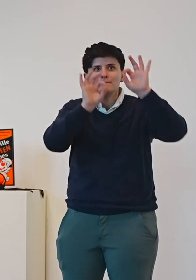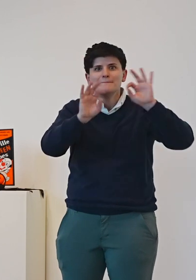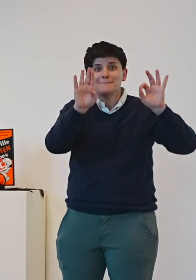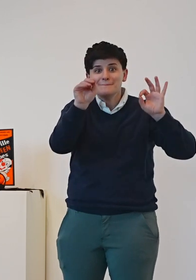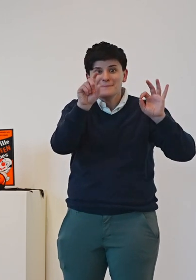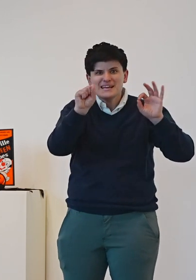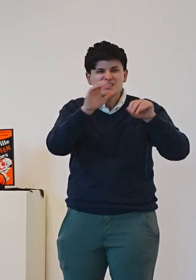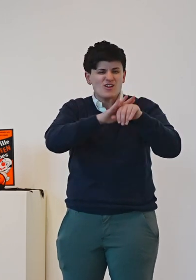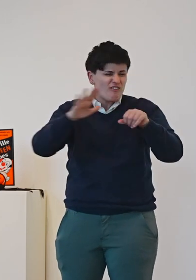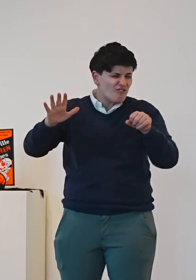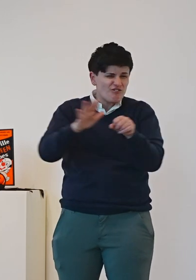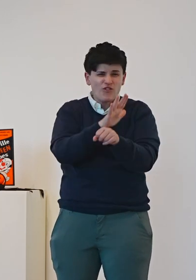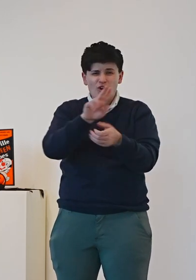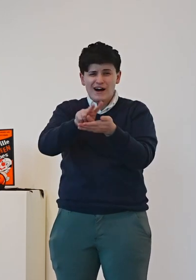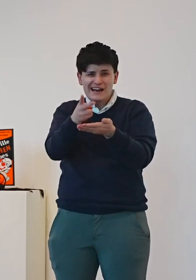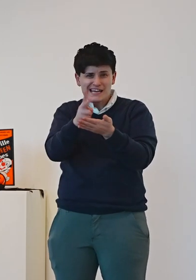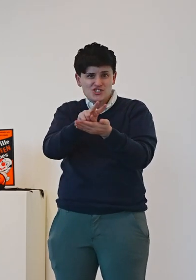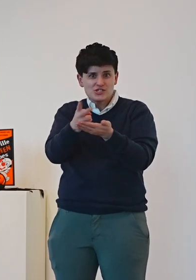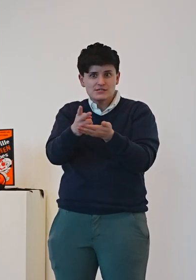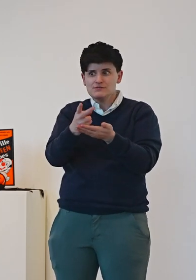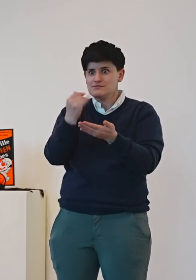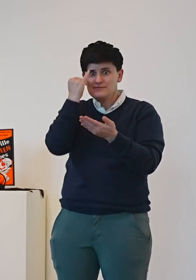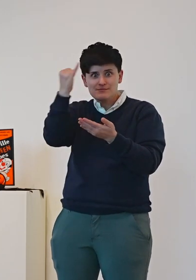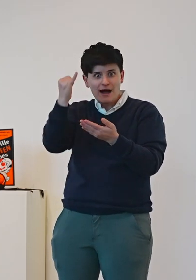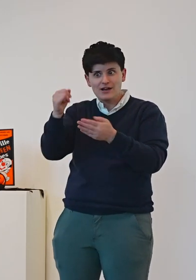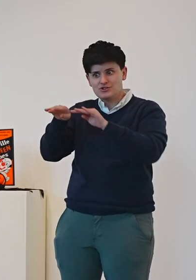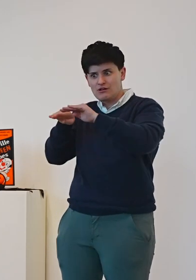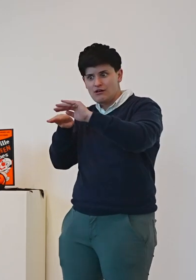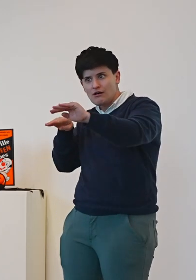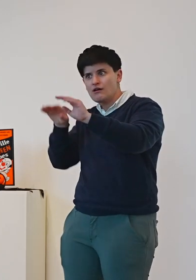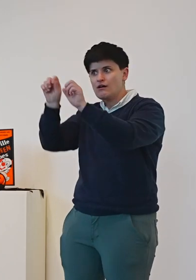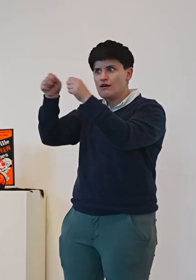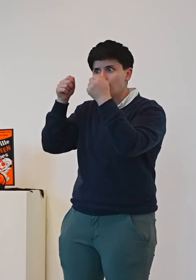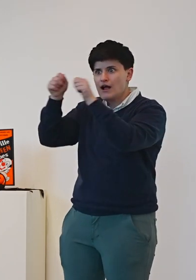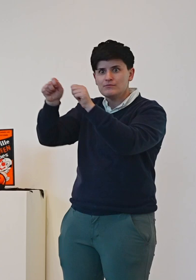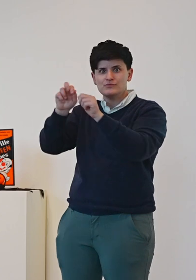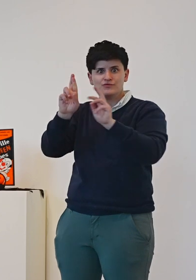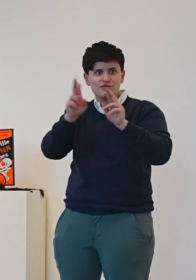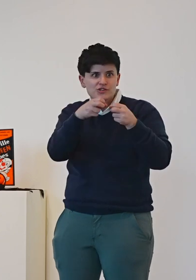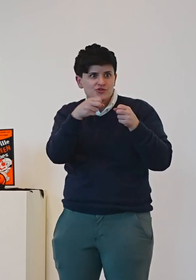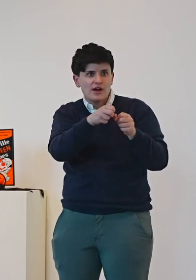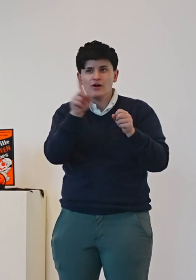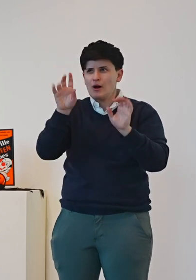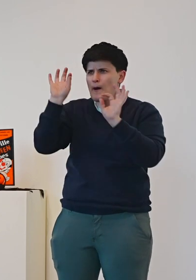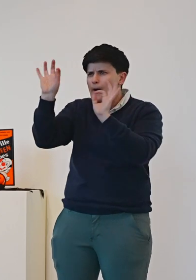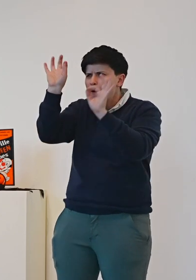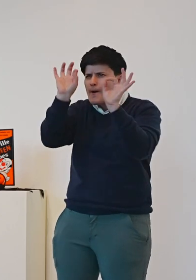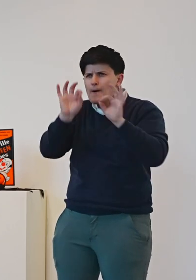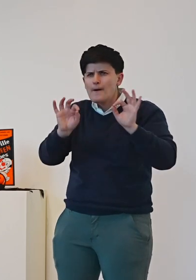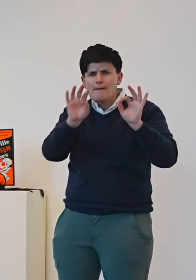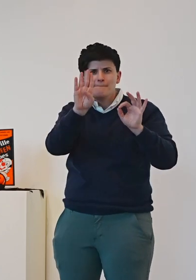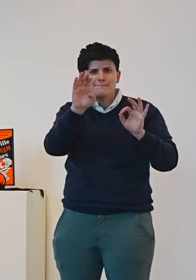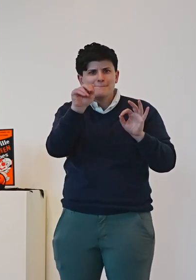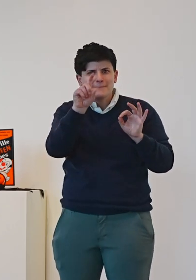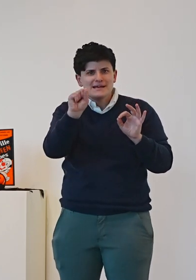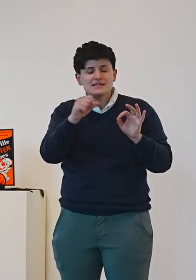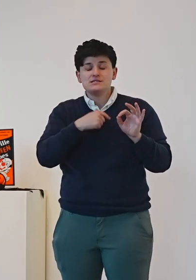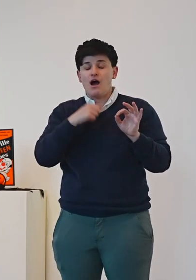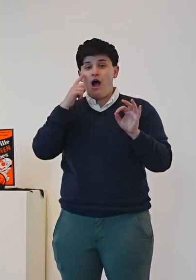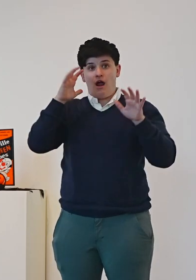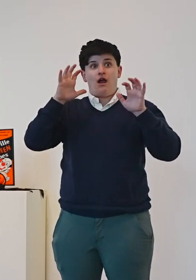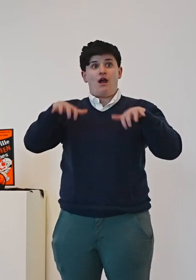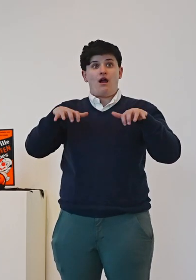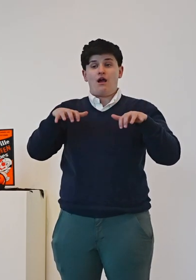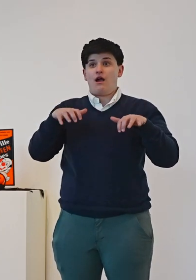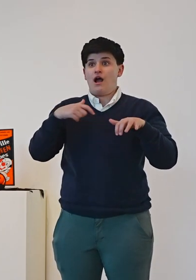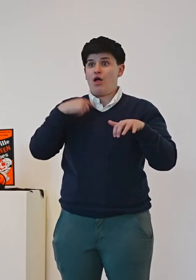and I was just blown away by that I thought it was the most wonderful thing I'd ever seen and at the time I wanted